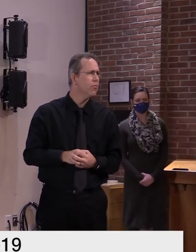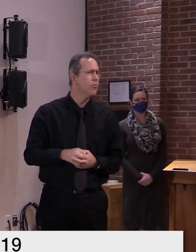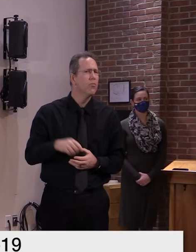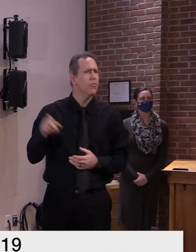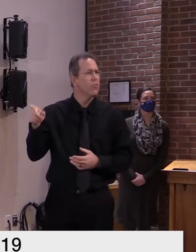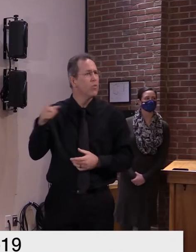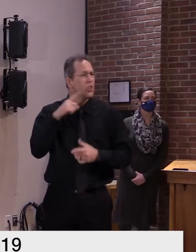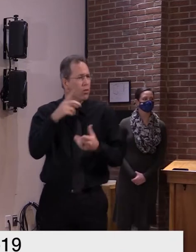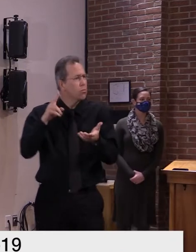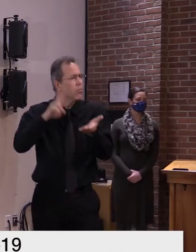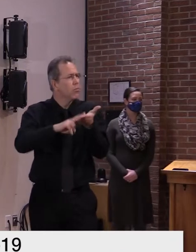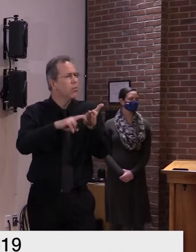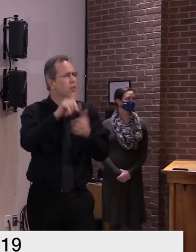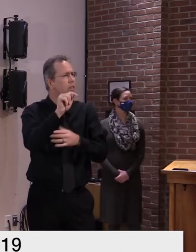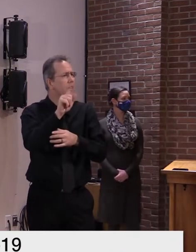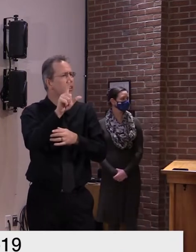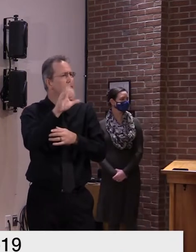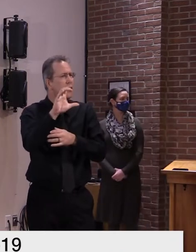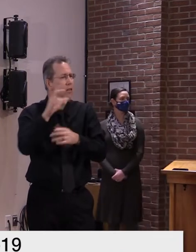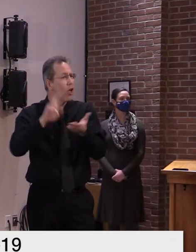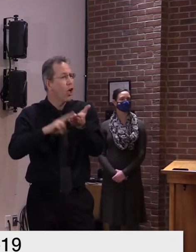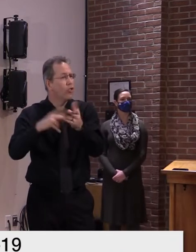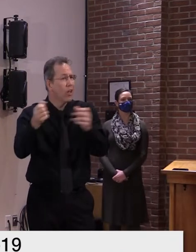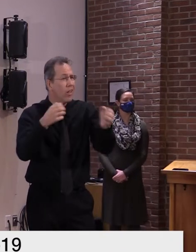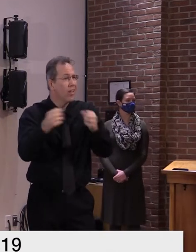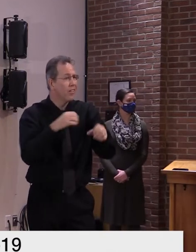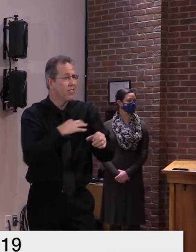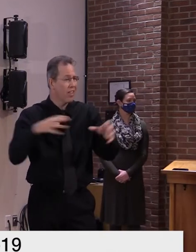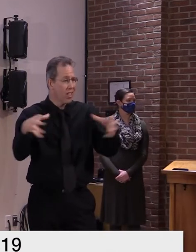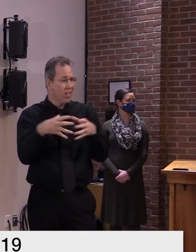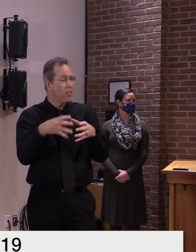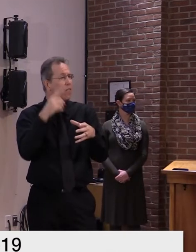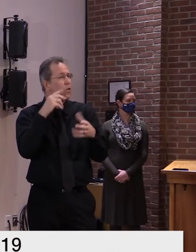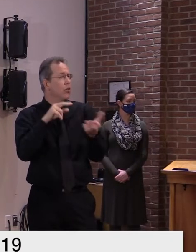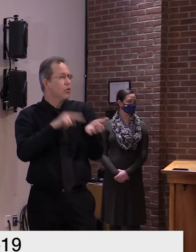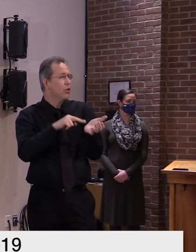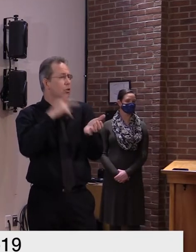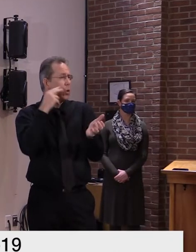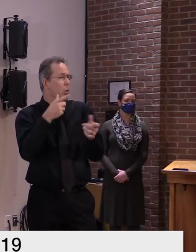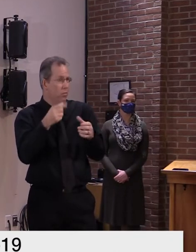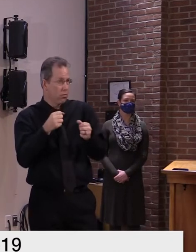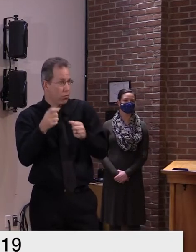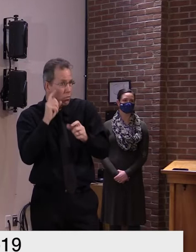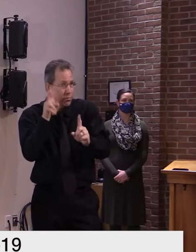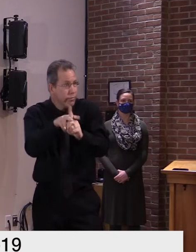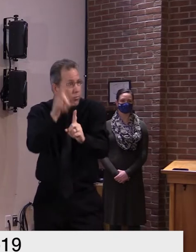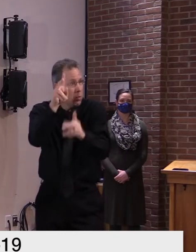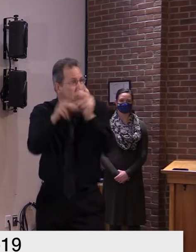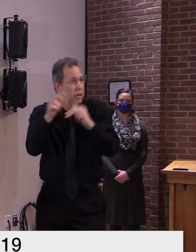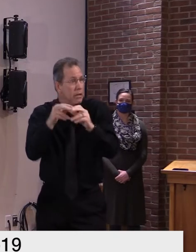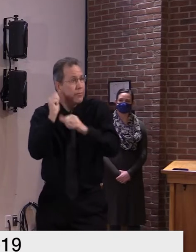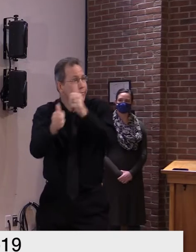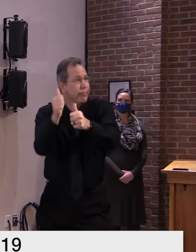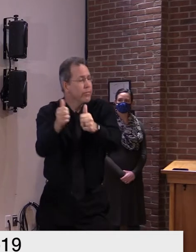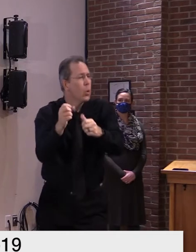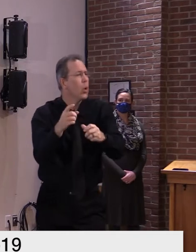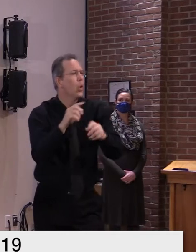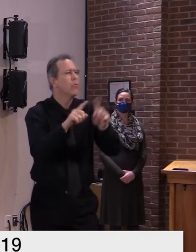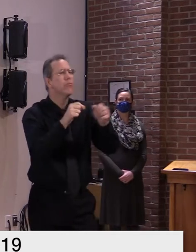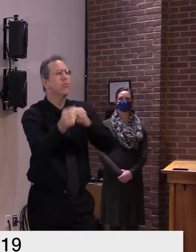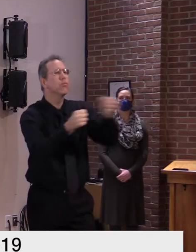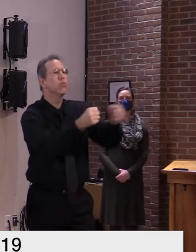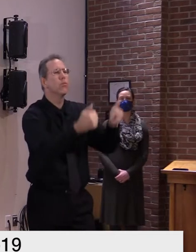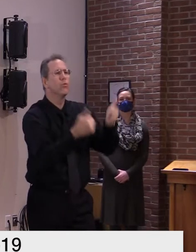maybe traveling around to where they're needed because i just uh there could potentially be a risk for spread there as you may know yeah it